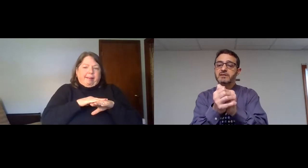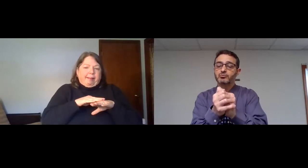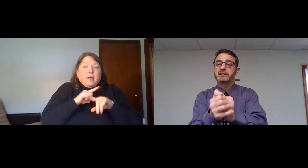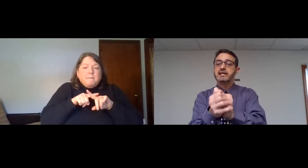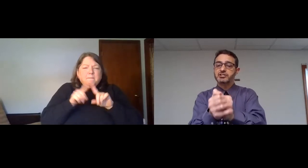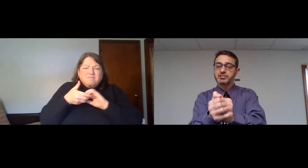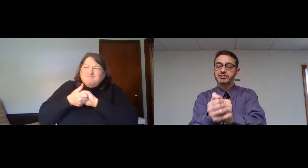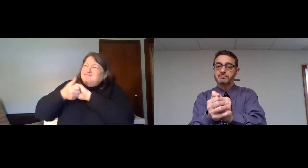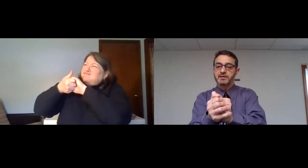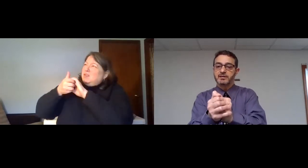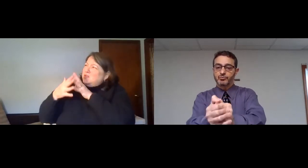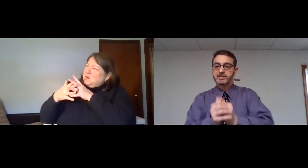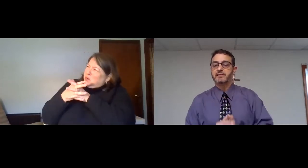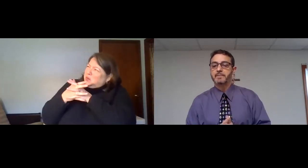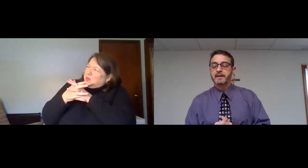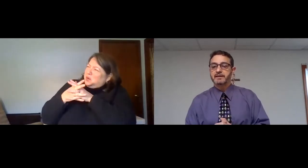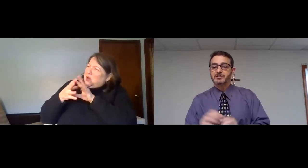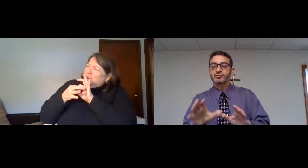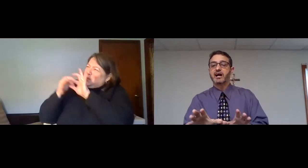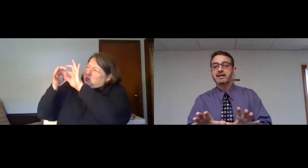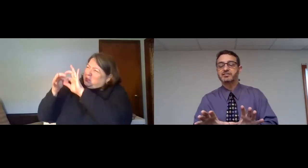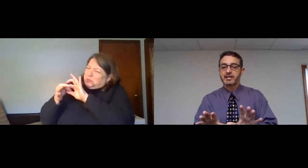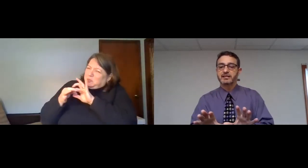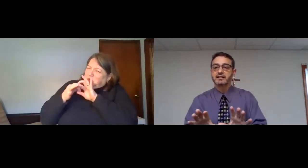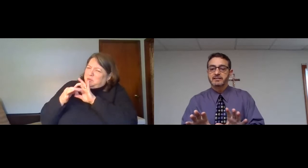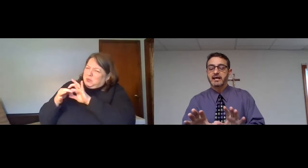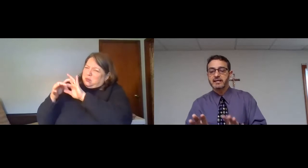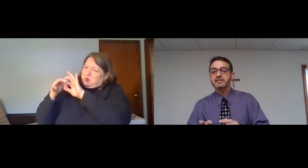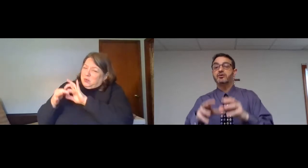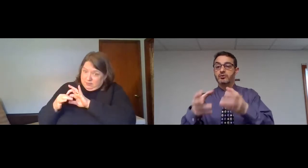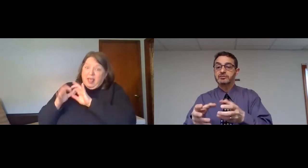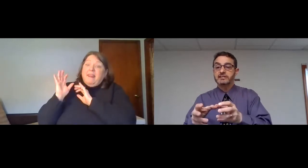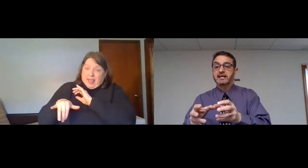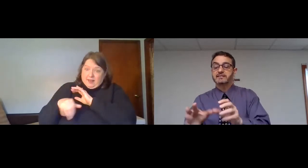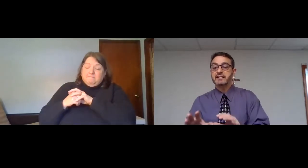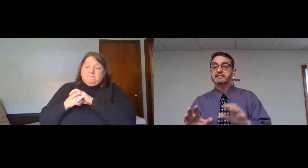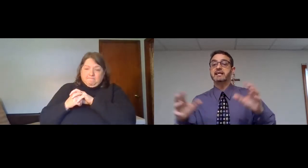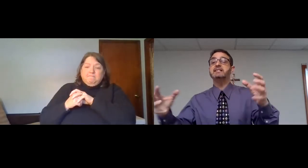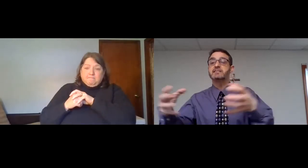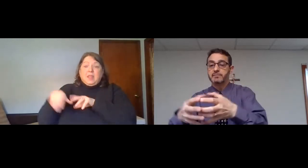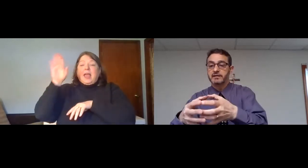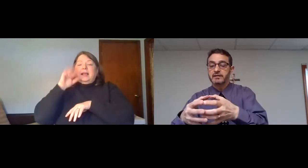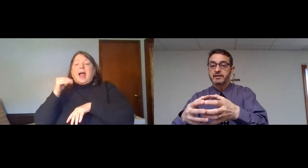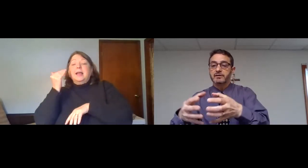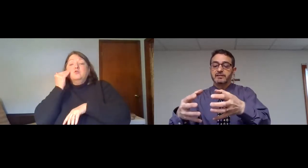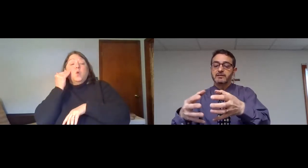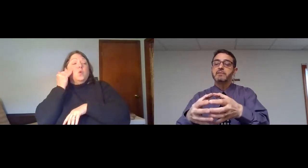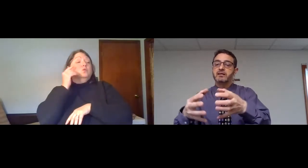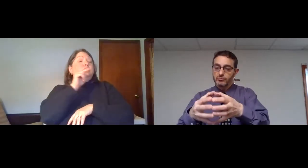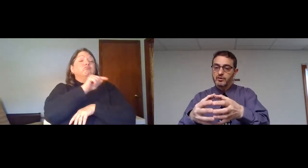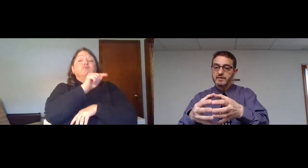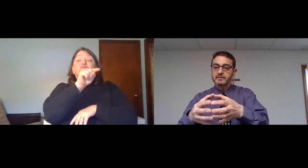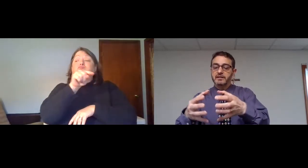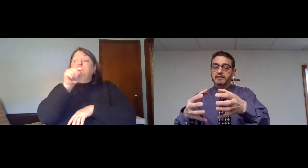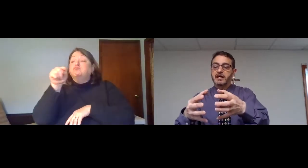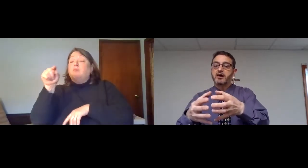intimate relationship with him. And so God is saying that he knows, that is, he's intimate with the